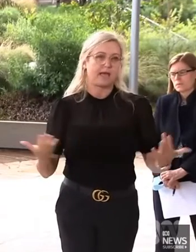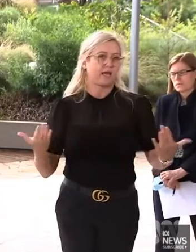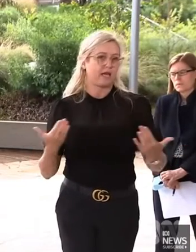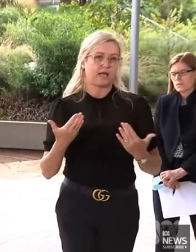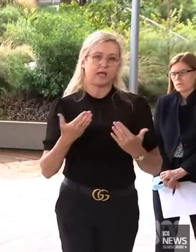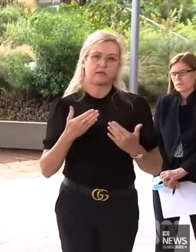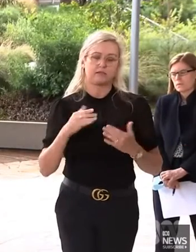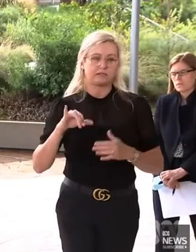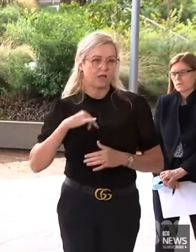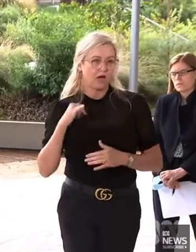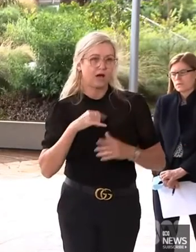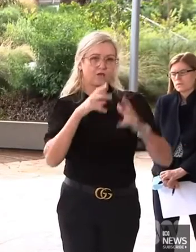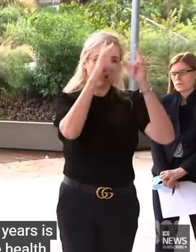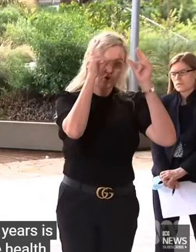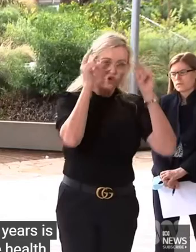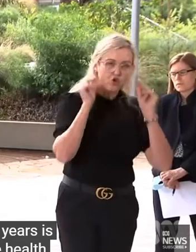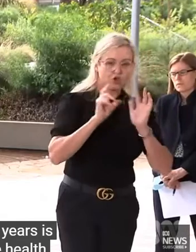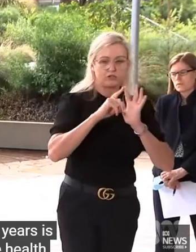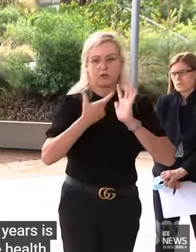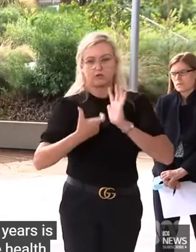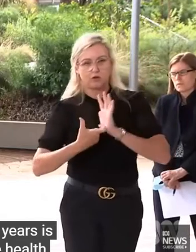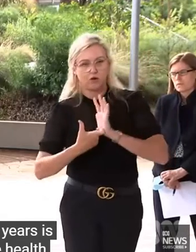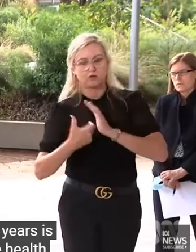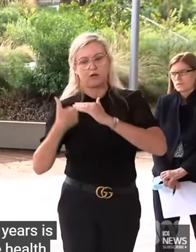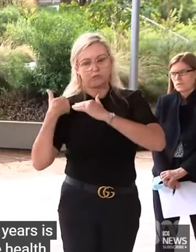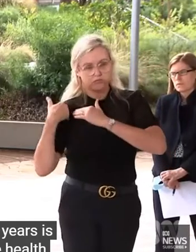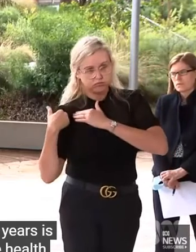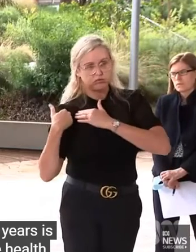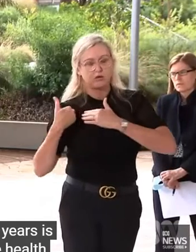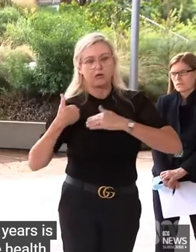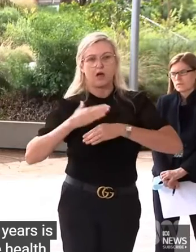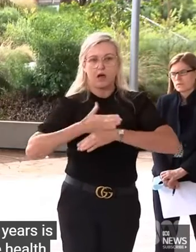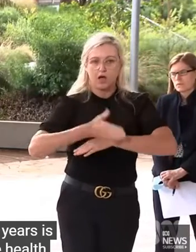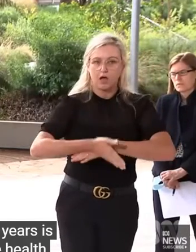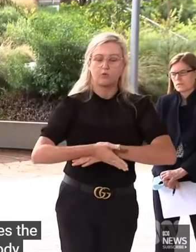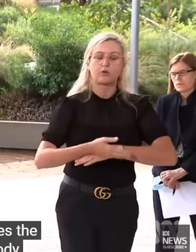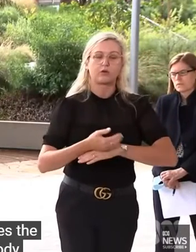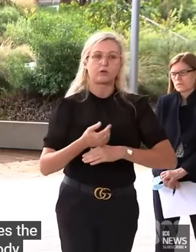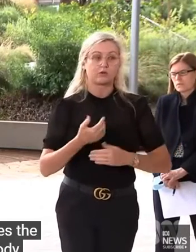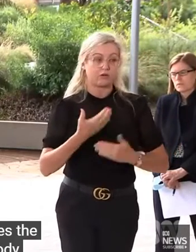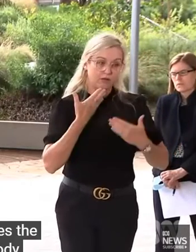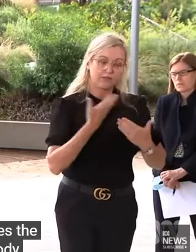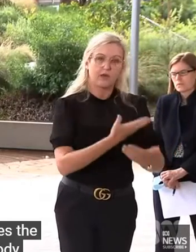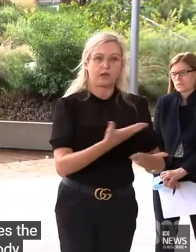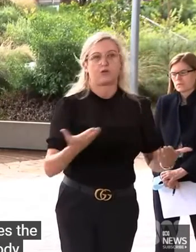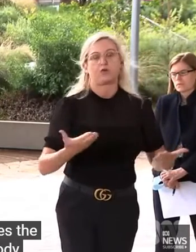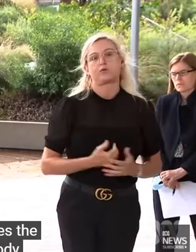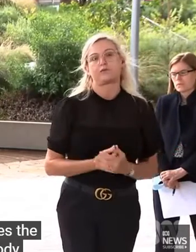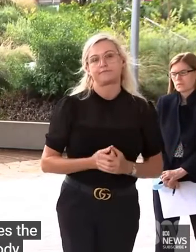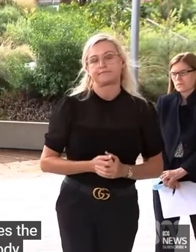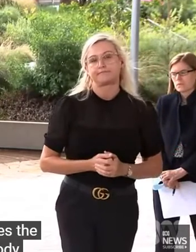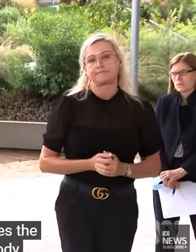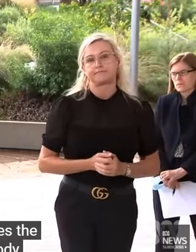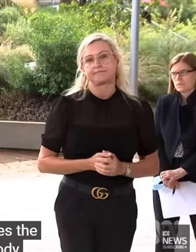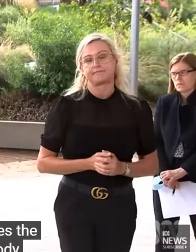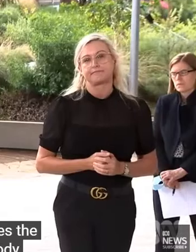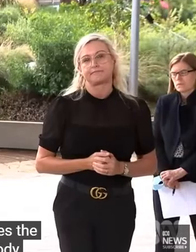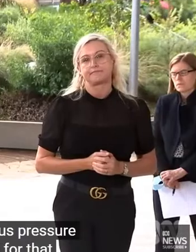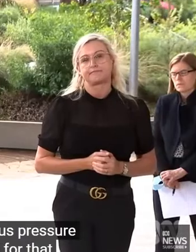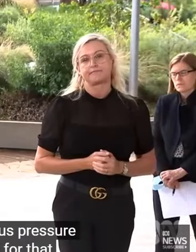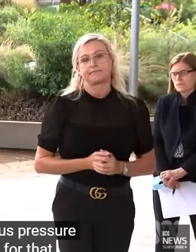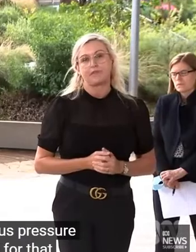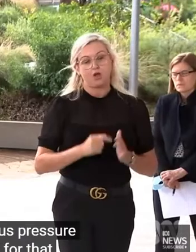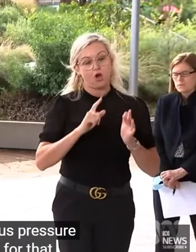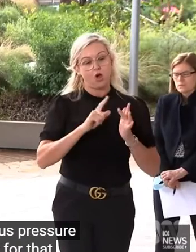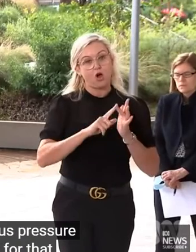the doctors, everybody, has been under enormous pressure, and I want to thank them for that, for doing the work that they're doing. And our intensive care